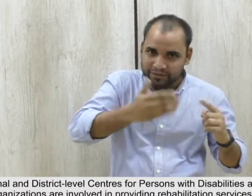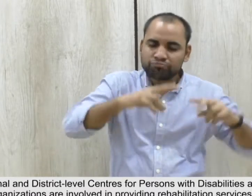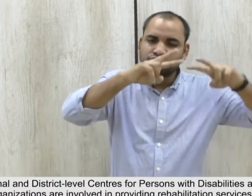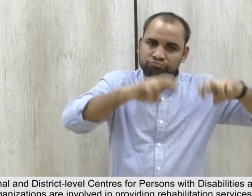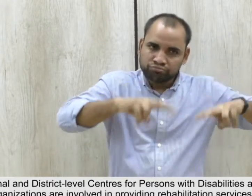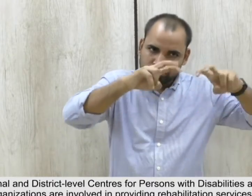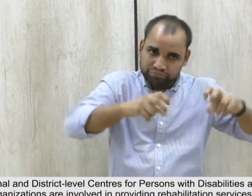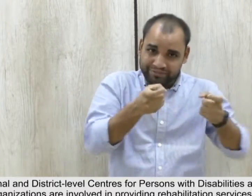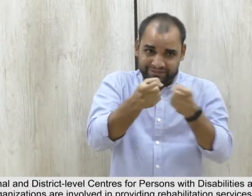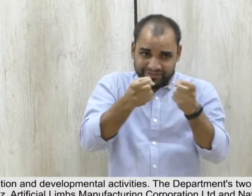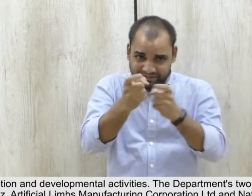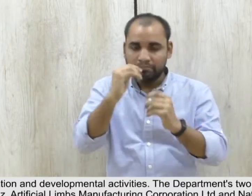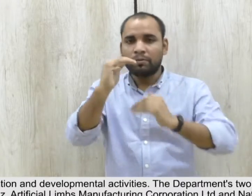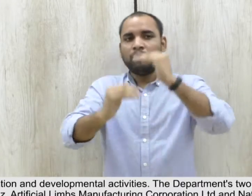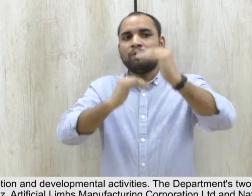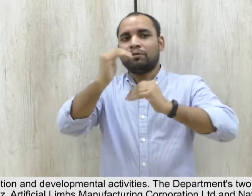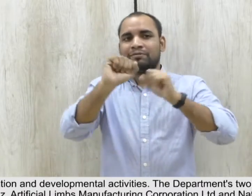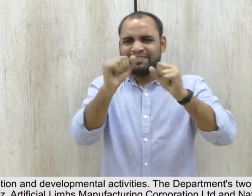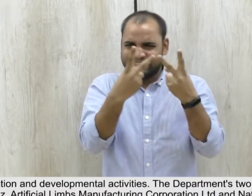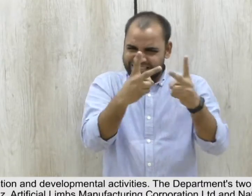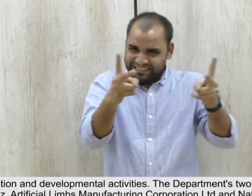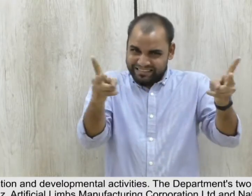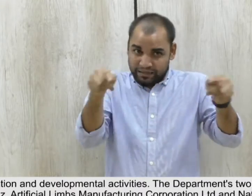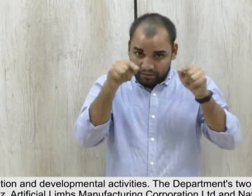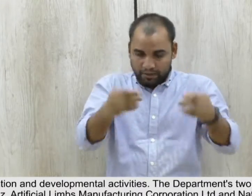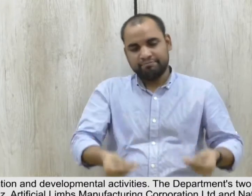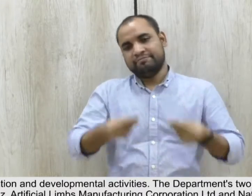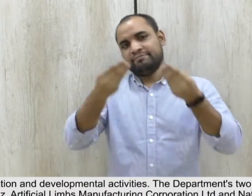training and research, regulation and developmental activities.